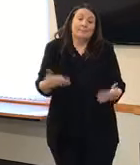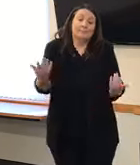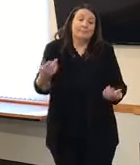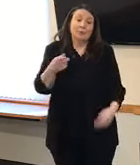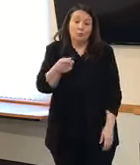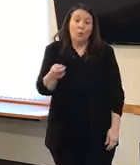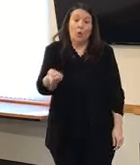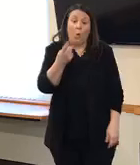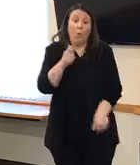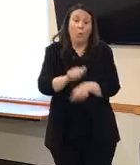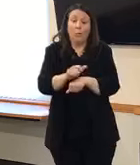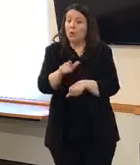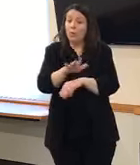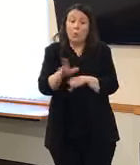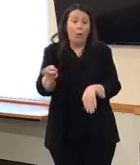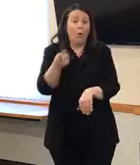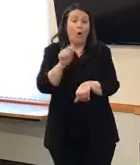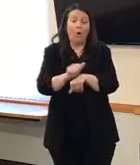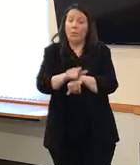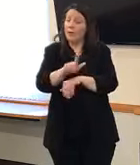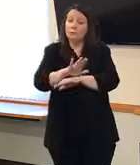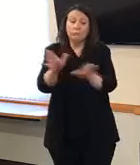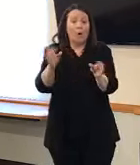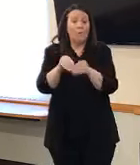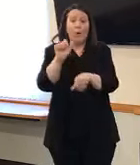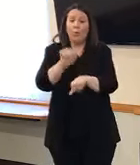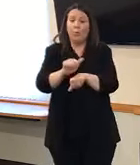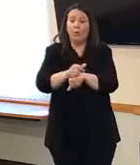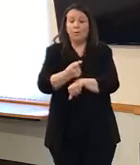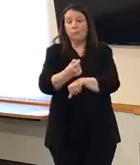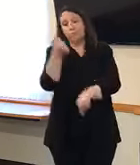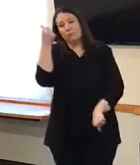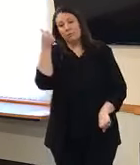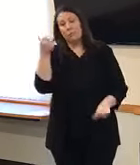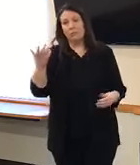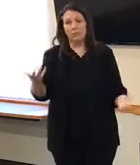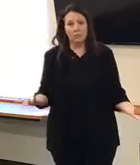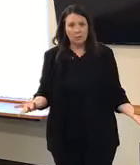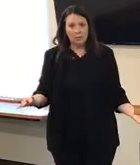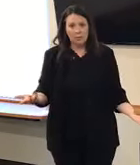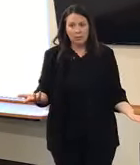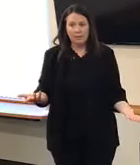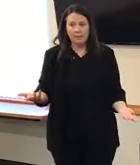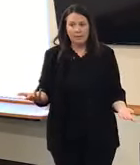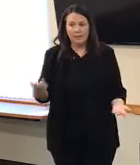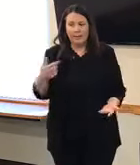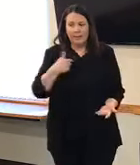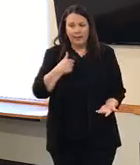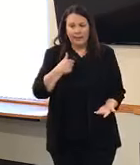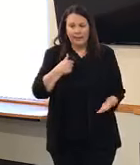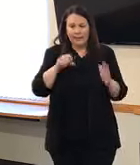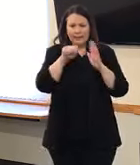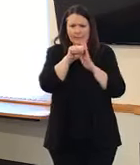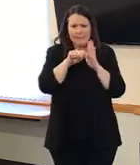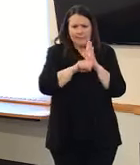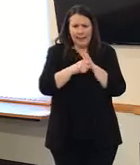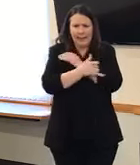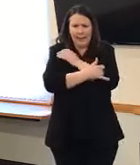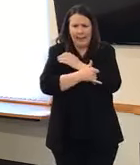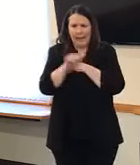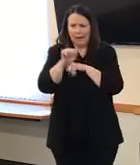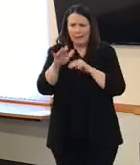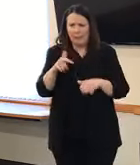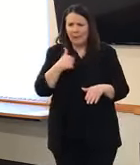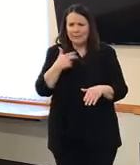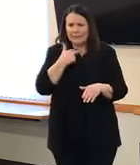don't do your job, you'll lose it. So I, you know, kind of what's that balance with, you know, you're an essential employee, but yet you can't. Right.